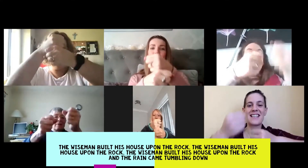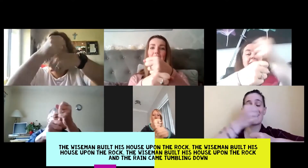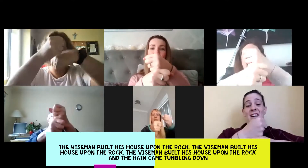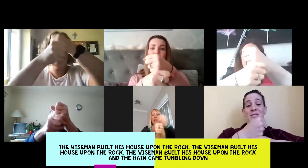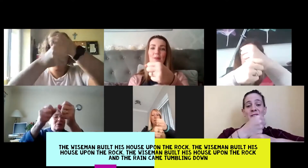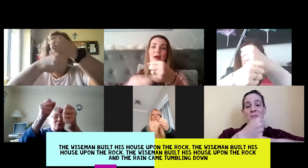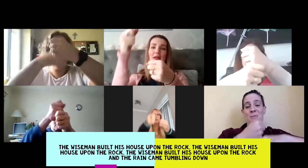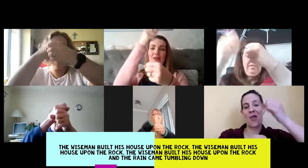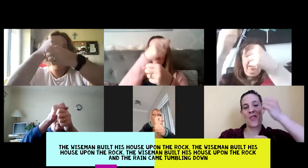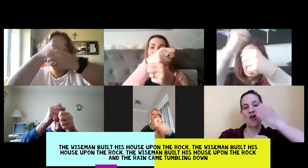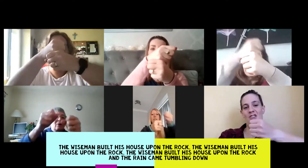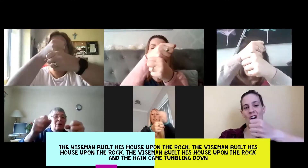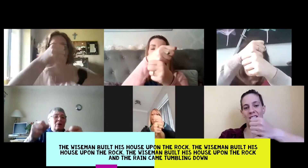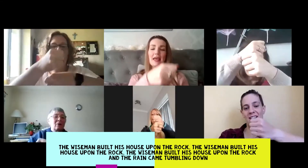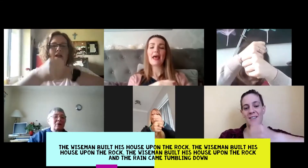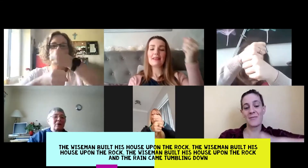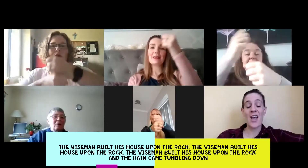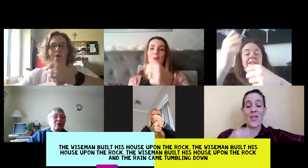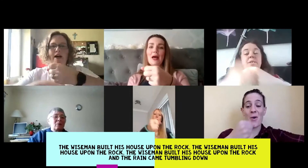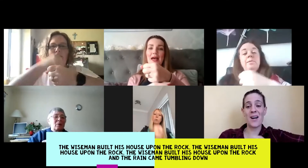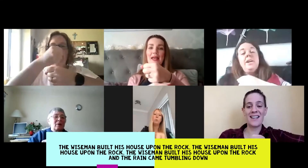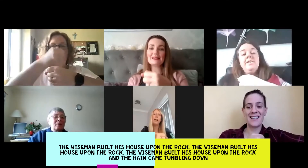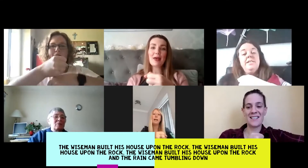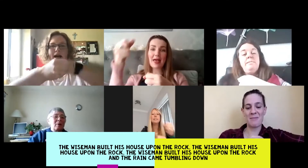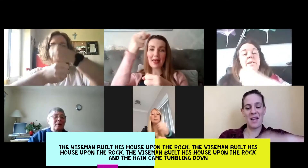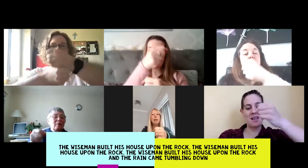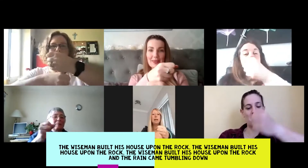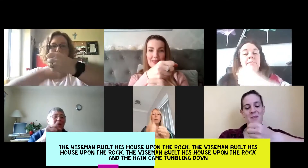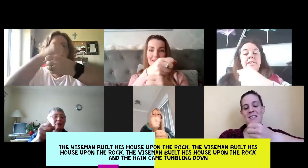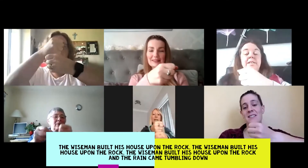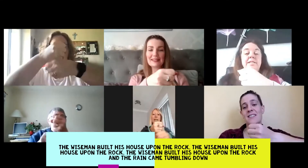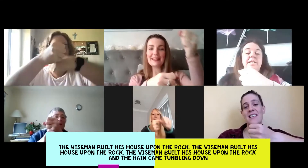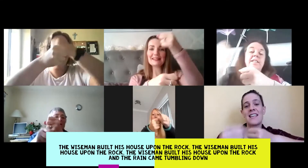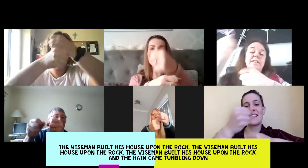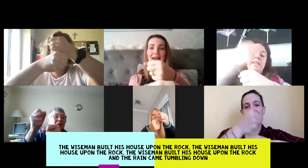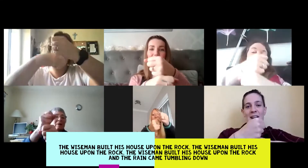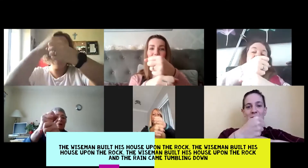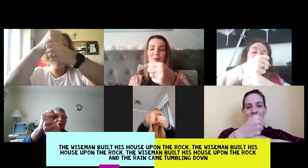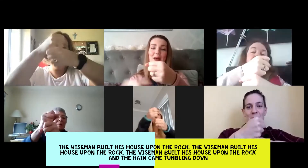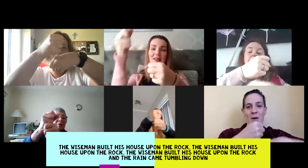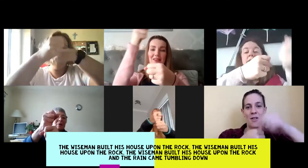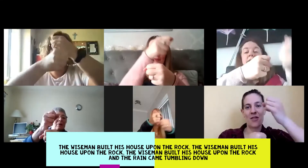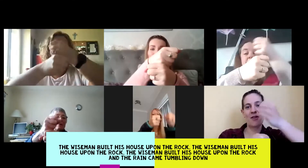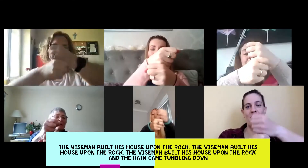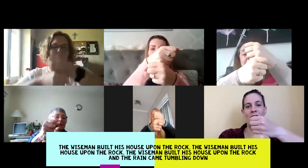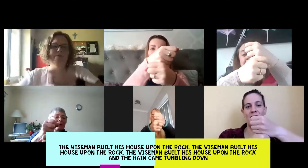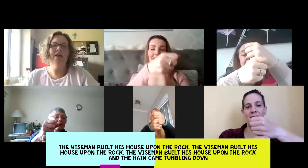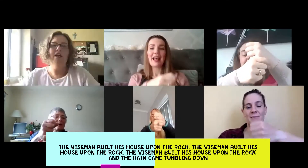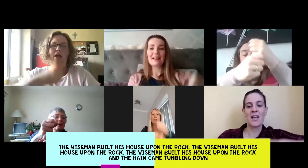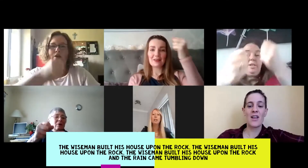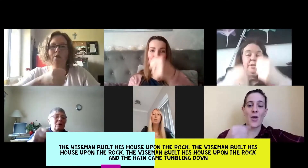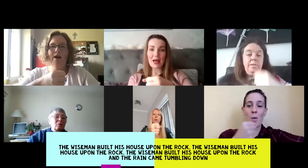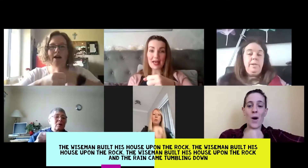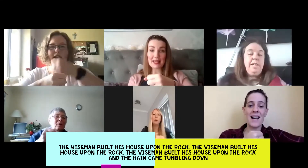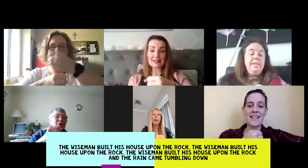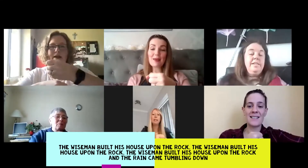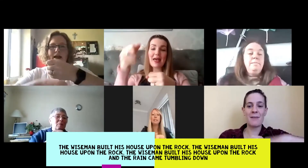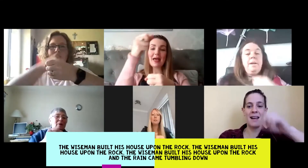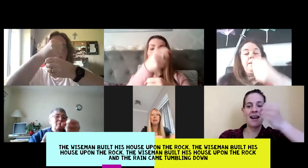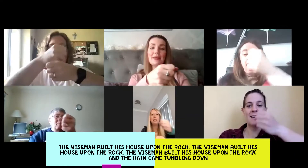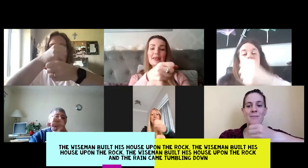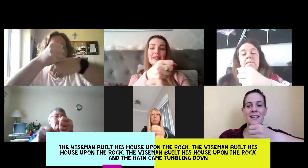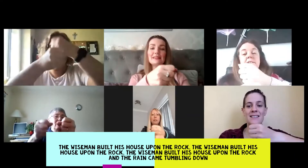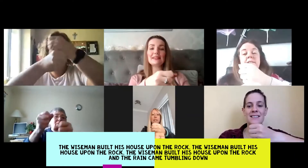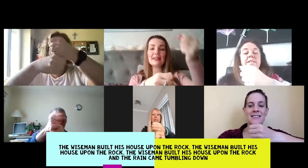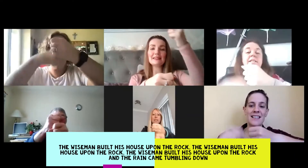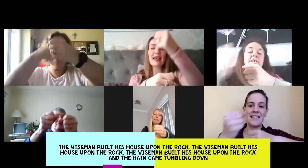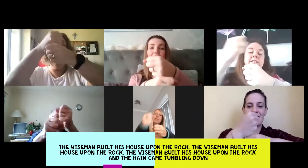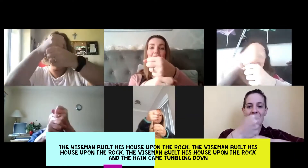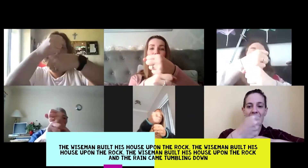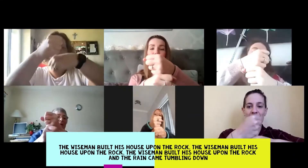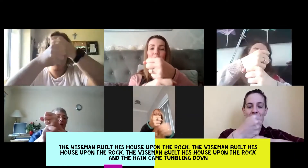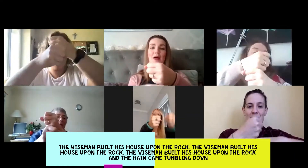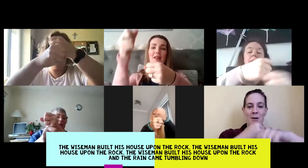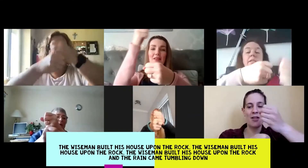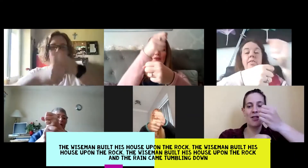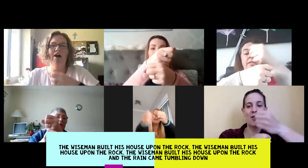his